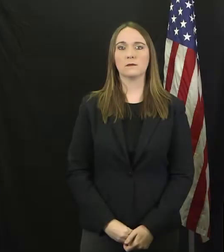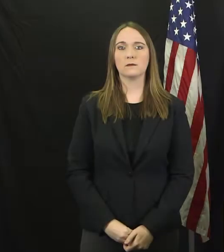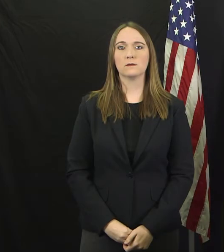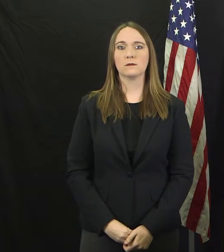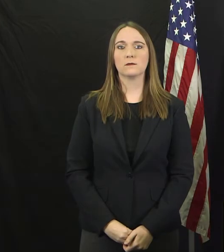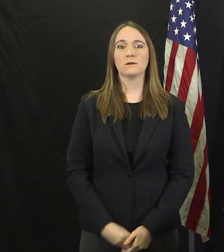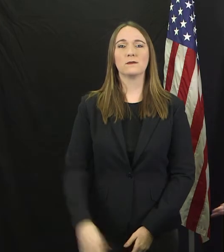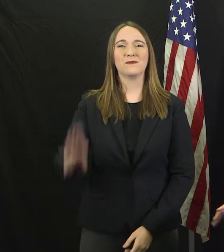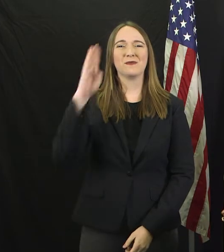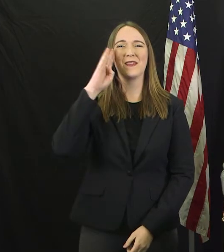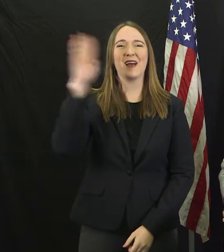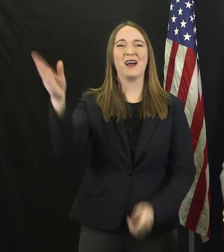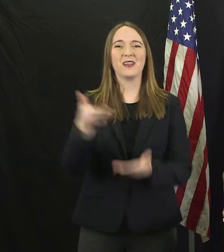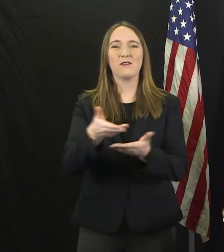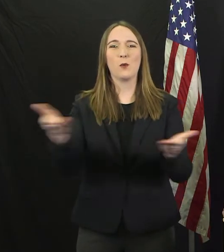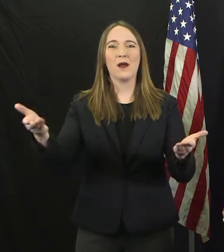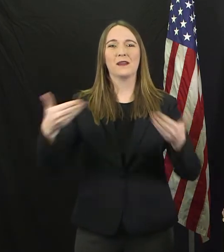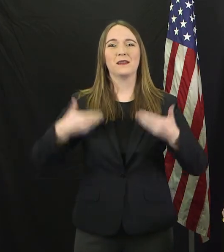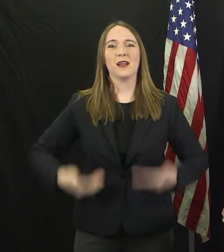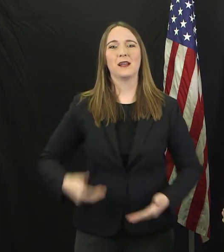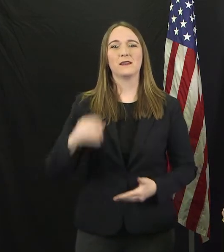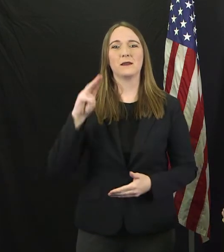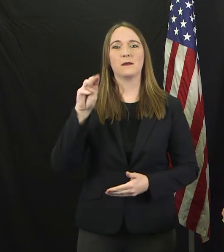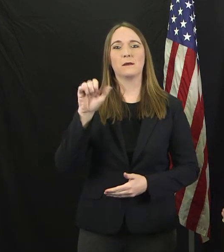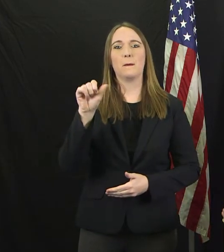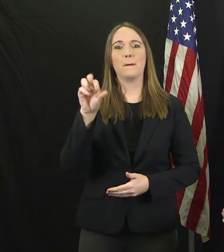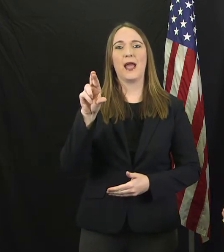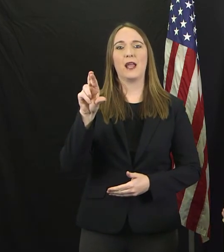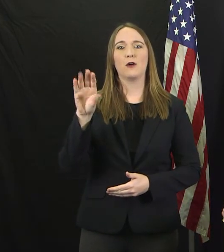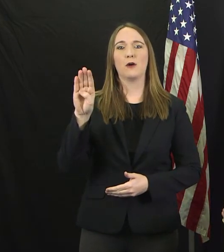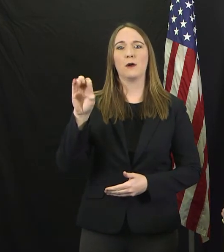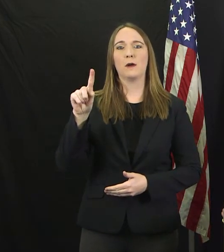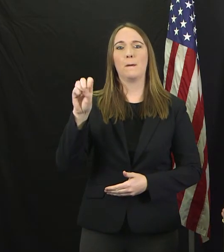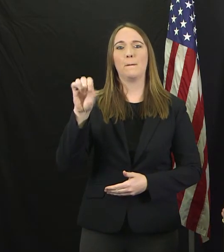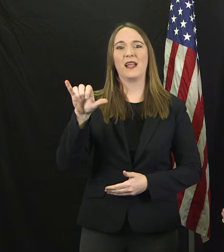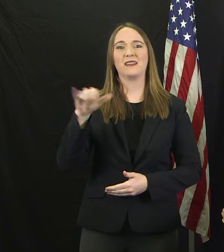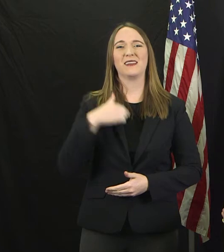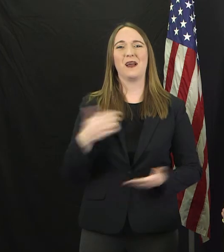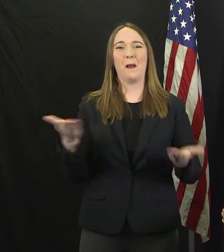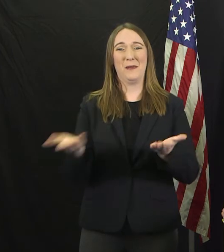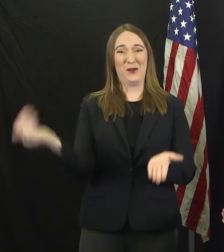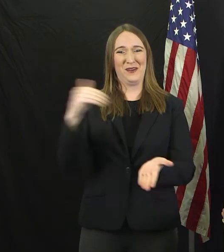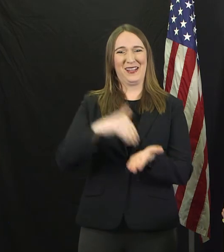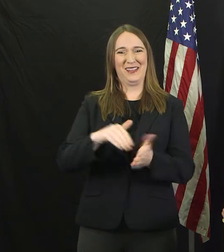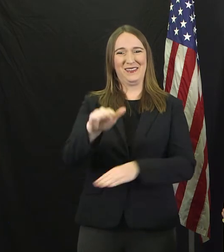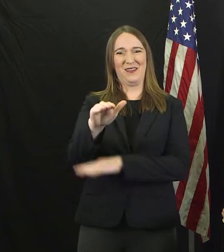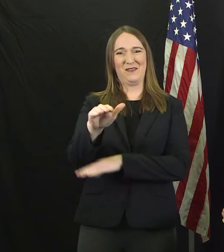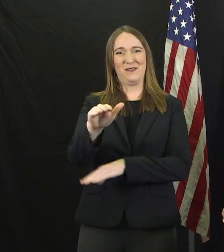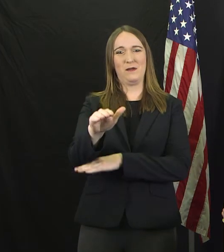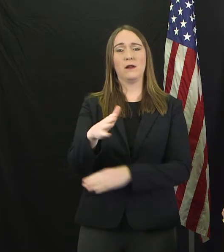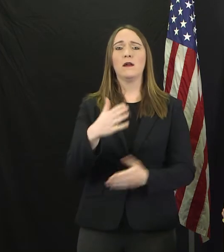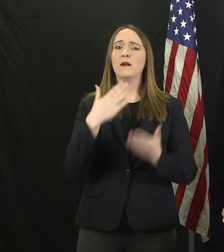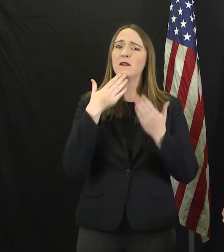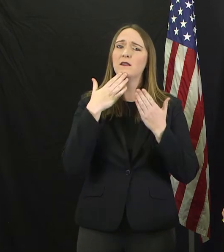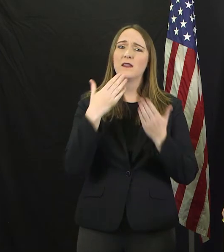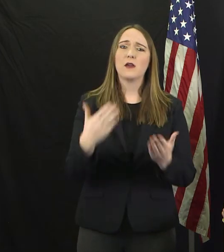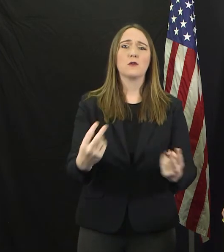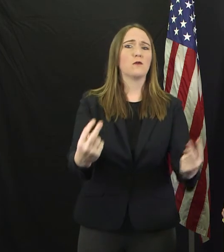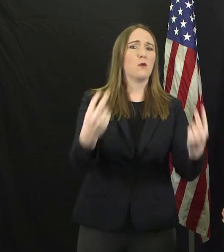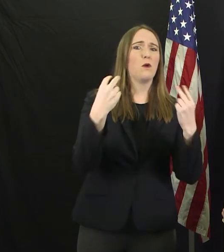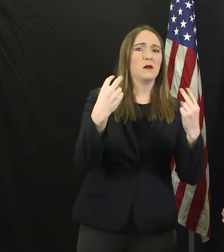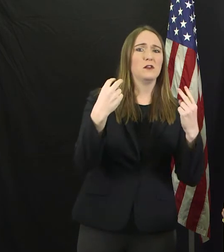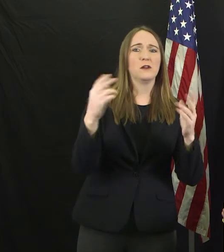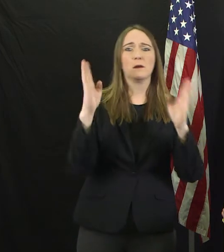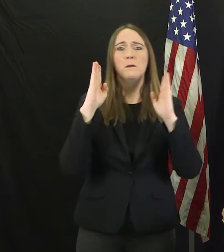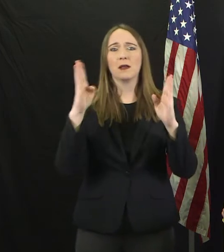Hi, everybody. It's Mayor Betsy back with you this afternoon. Thank you for joining in and watching and listening